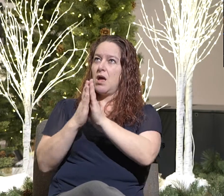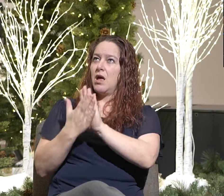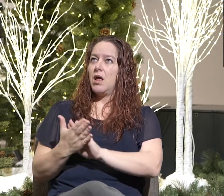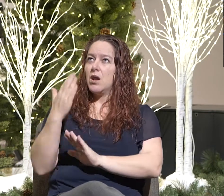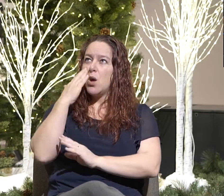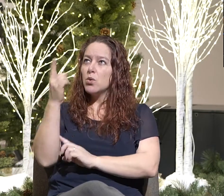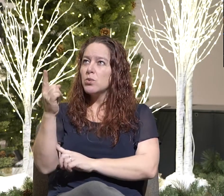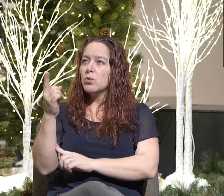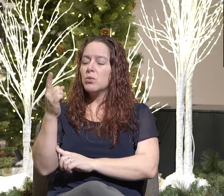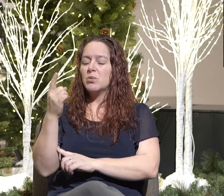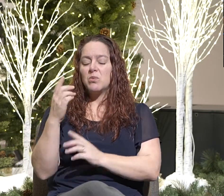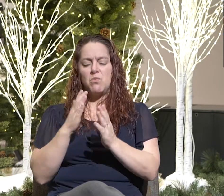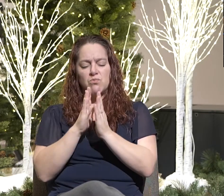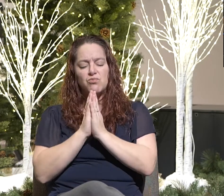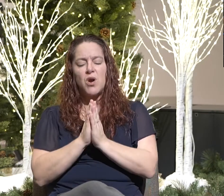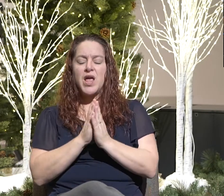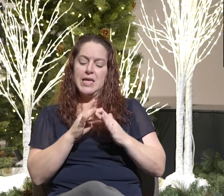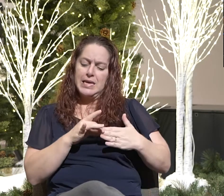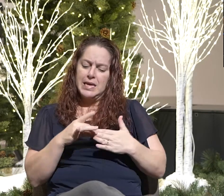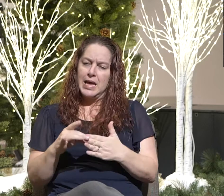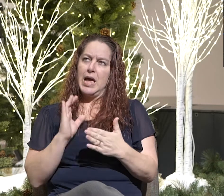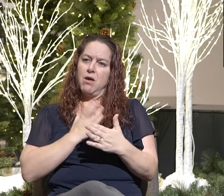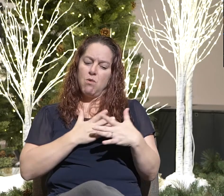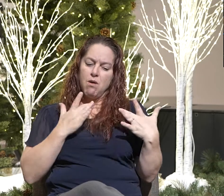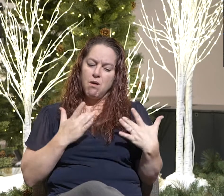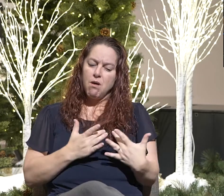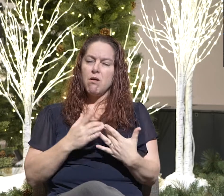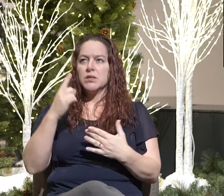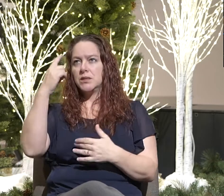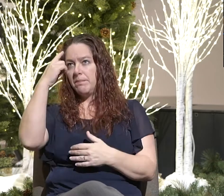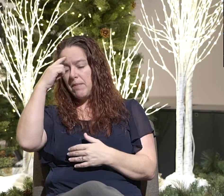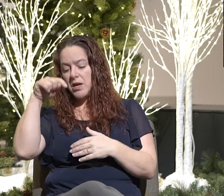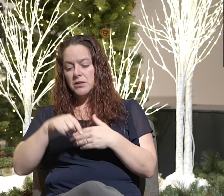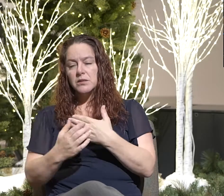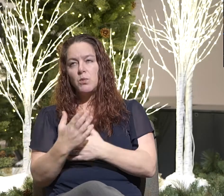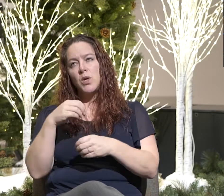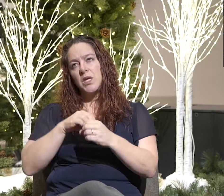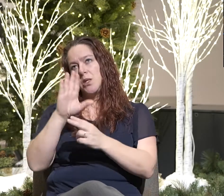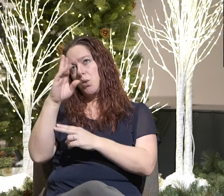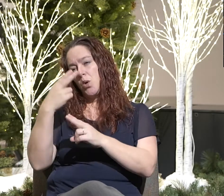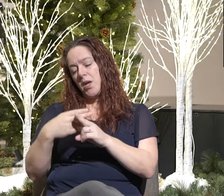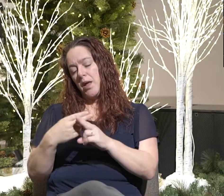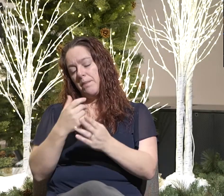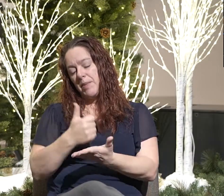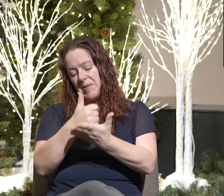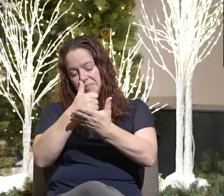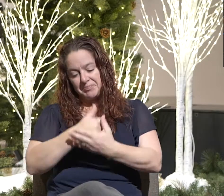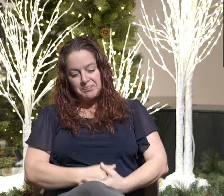Let's pray that you would guide our hearts and our minds this morning. In your name, amen. Amen.